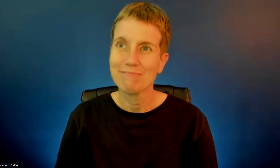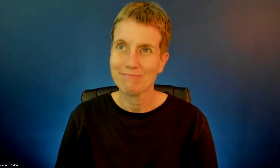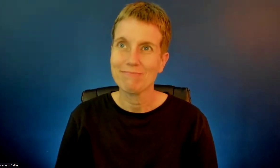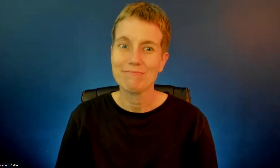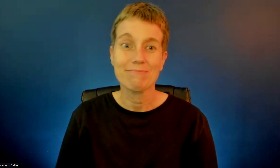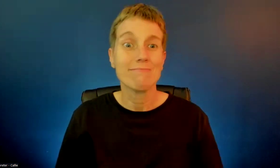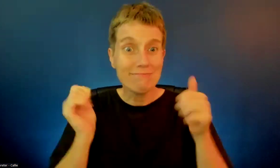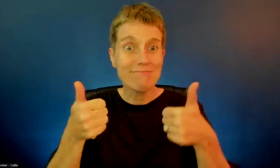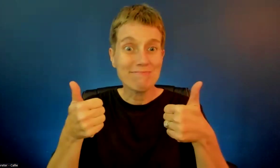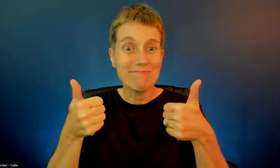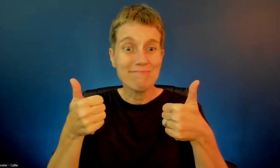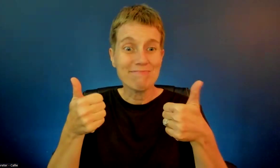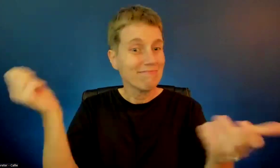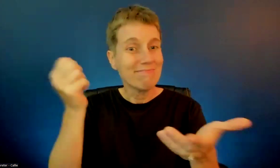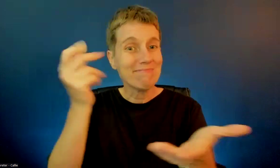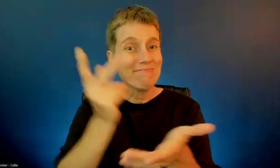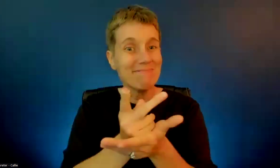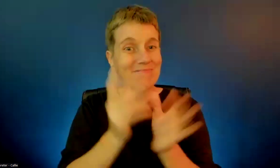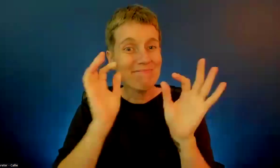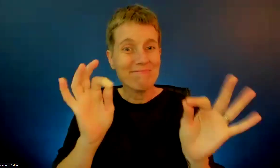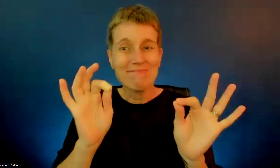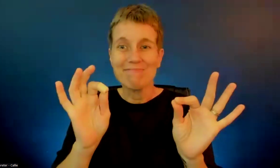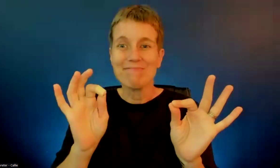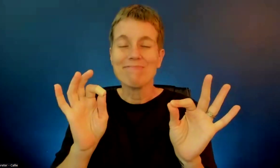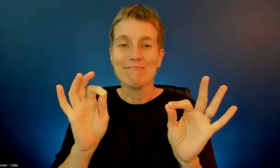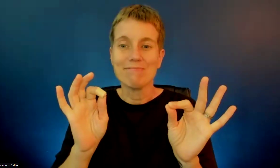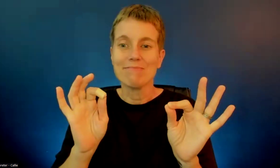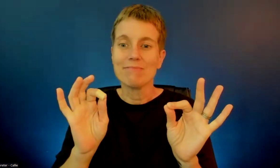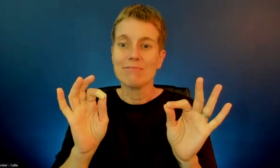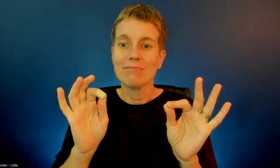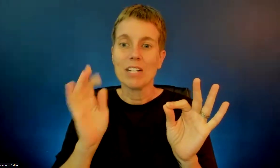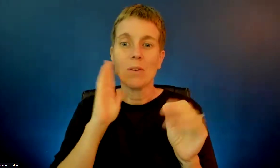I just made it through December. have to move for any.